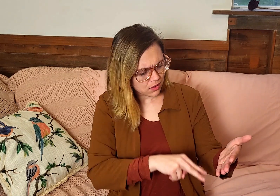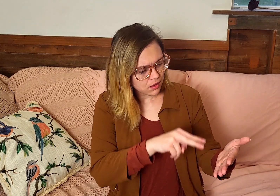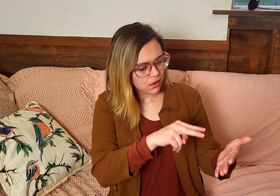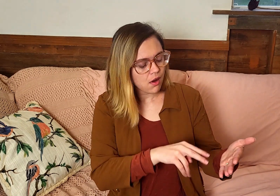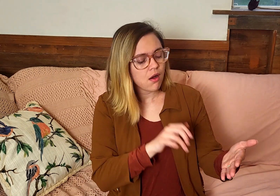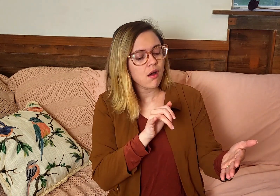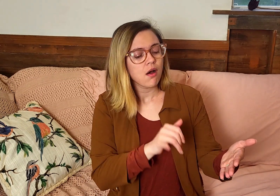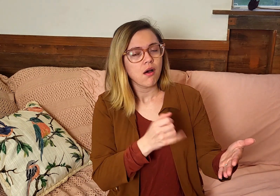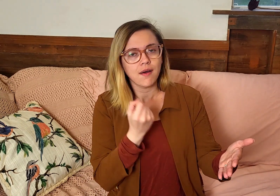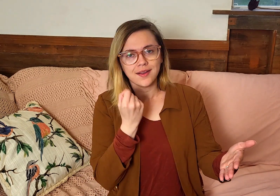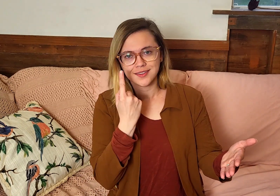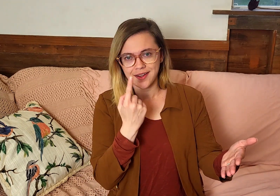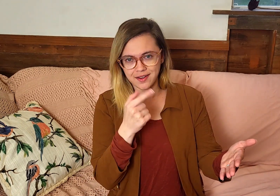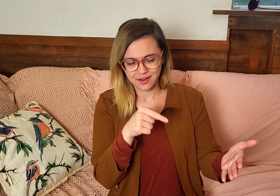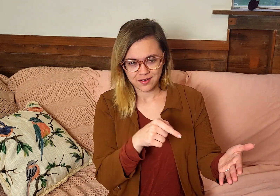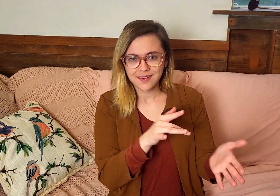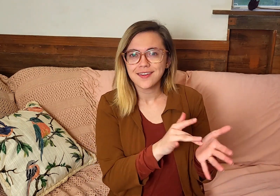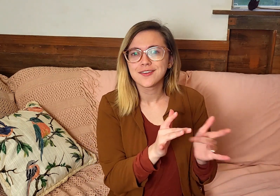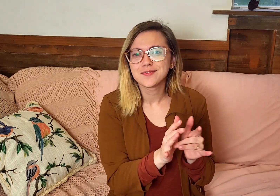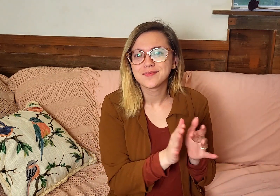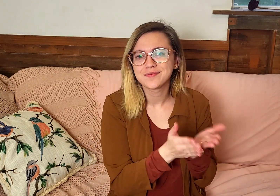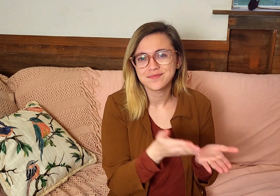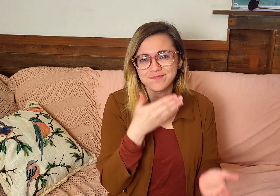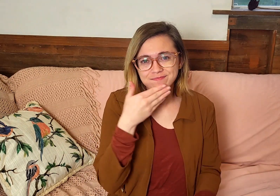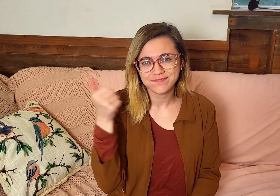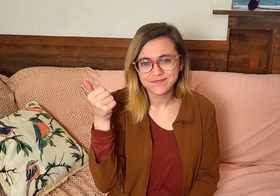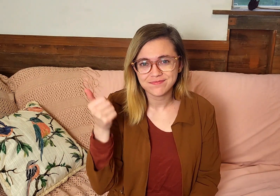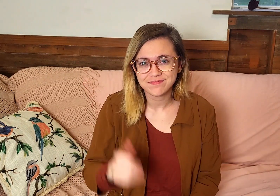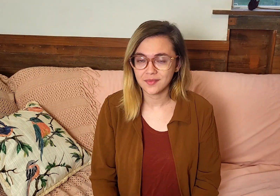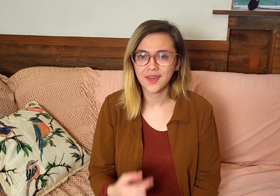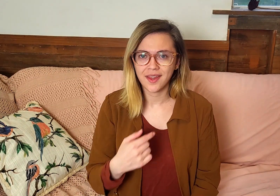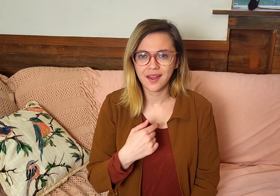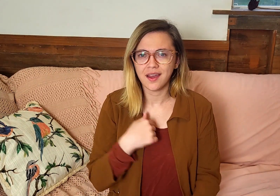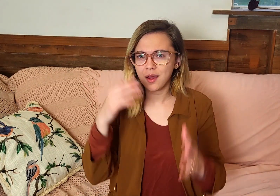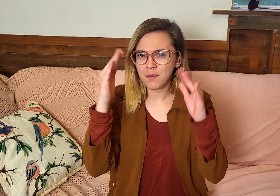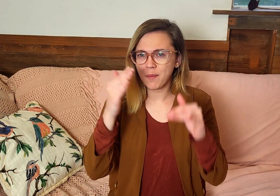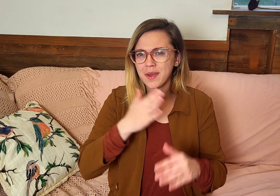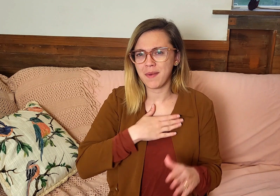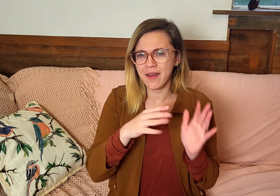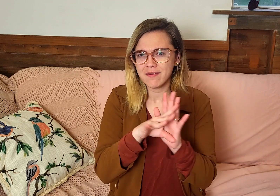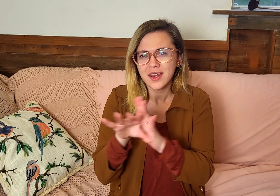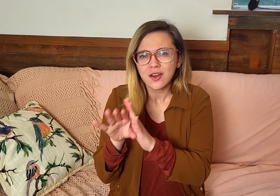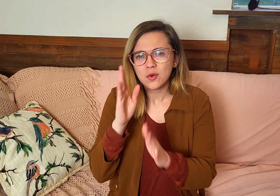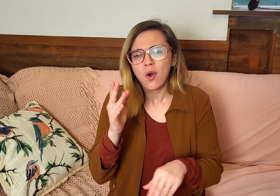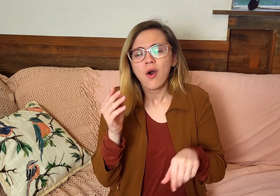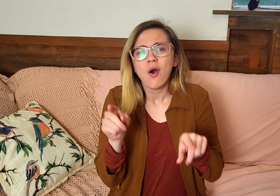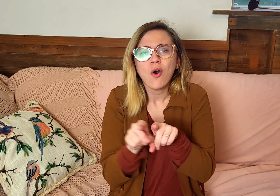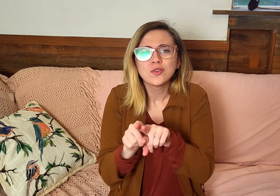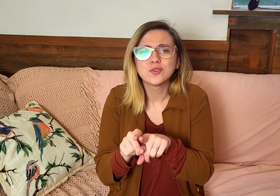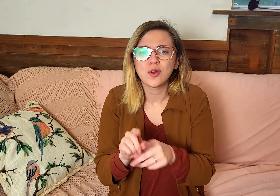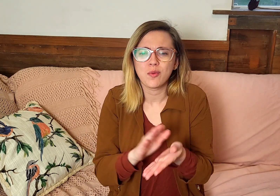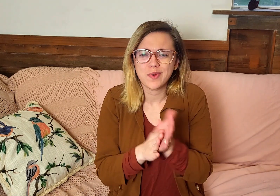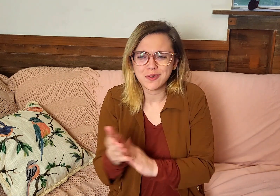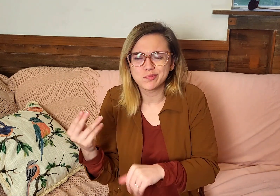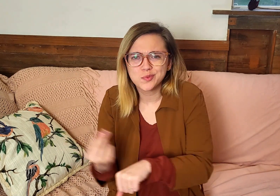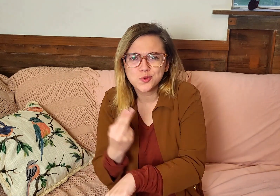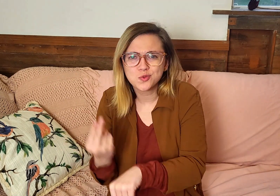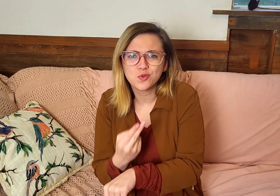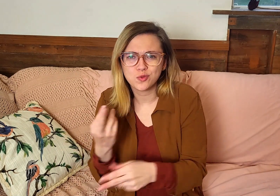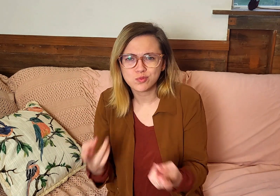able to use to help us read through the Bible and understand what it means. I hope that my videos will